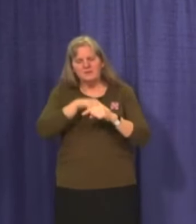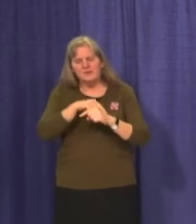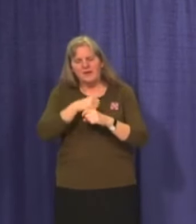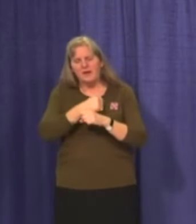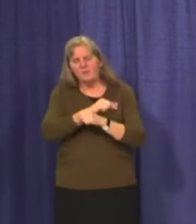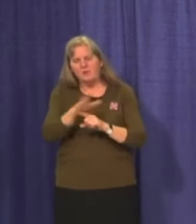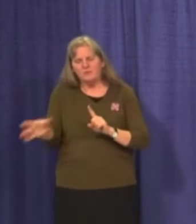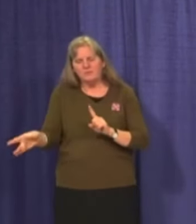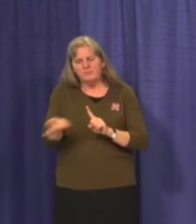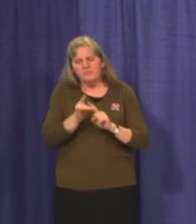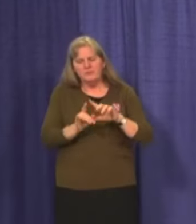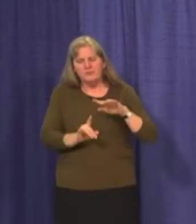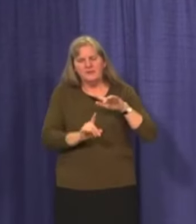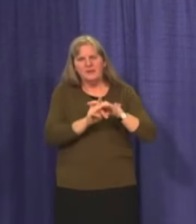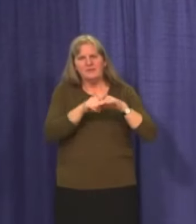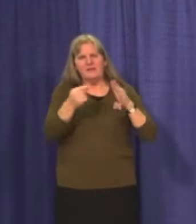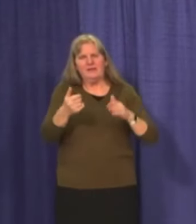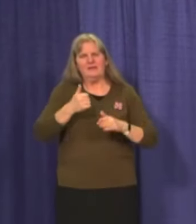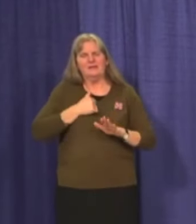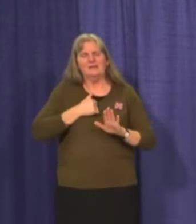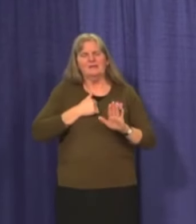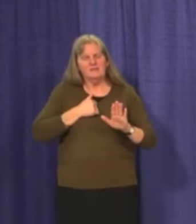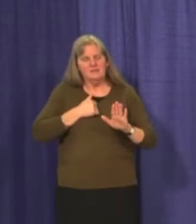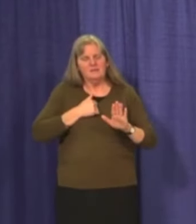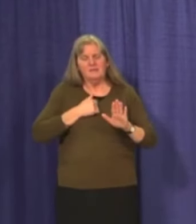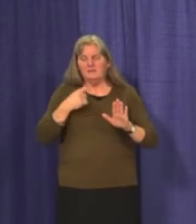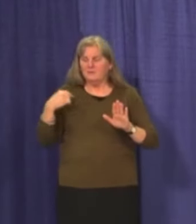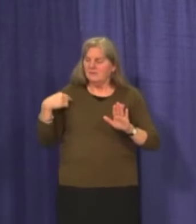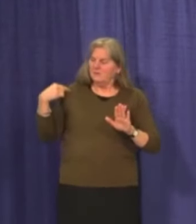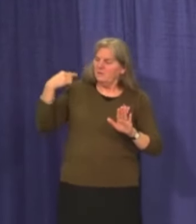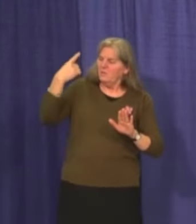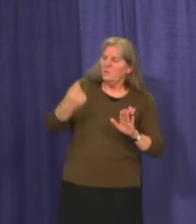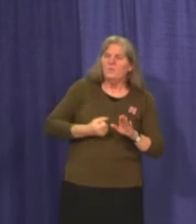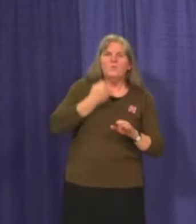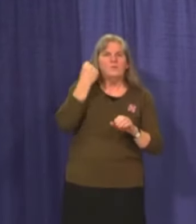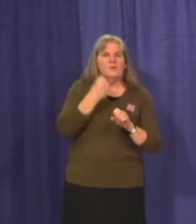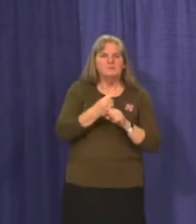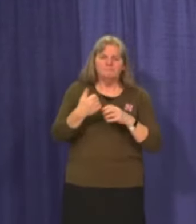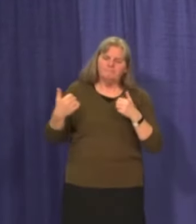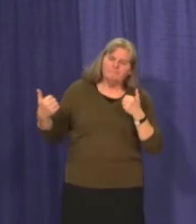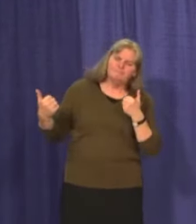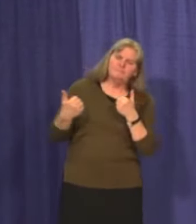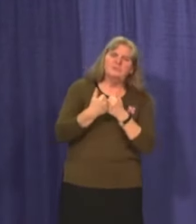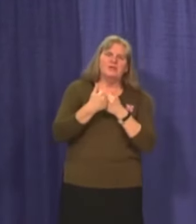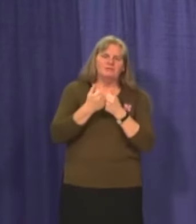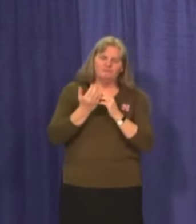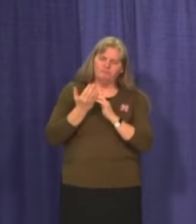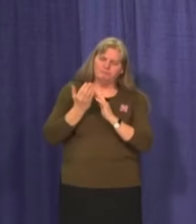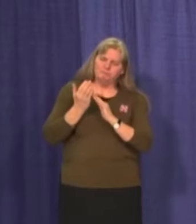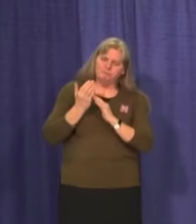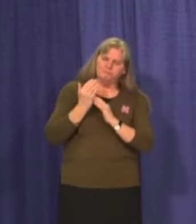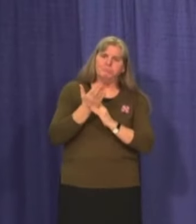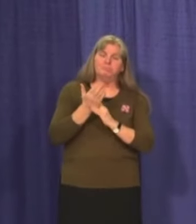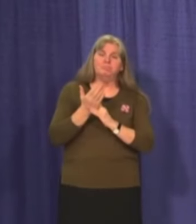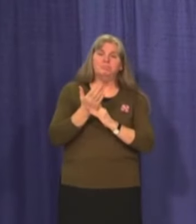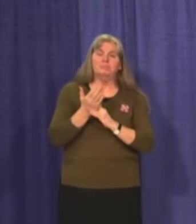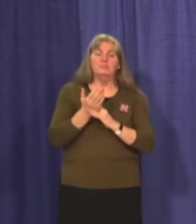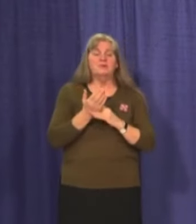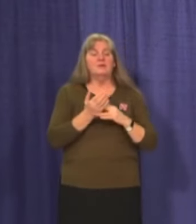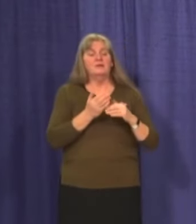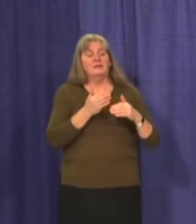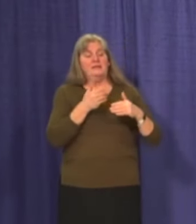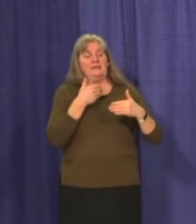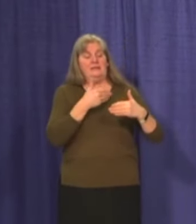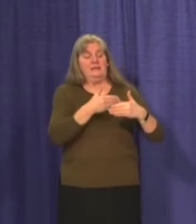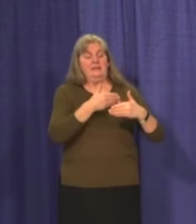this country. And thus began Canada's challenging journey through this pandemic. Towards the end of 2020, we all